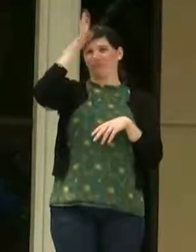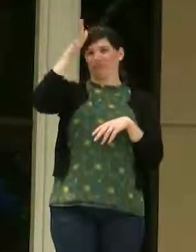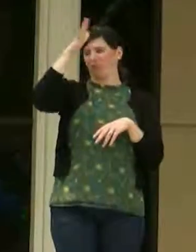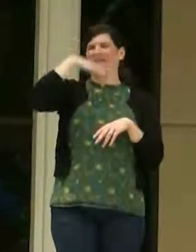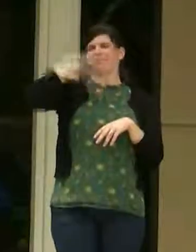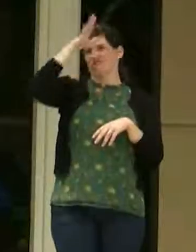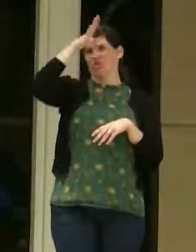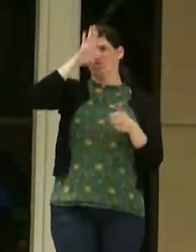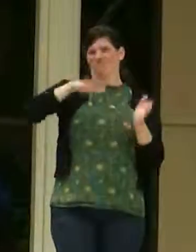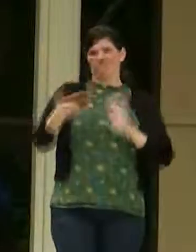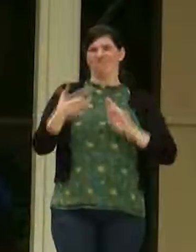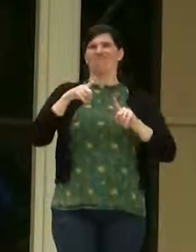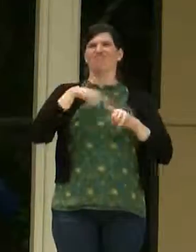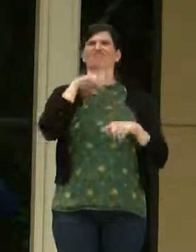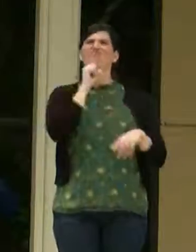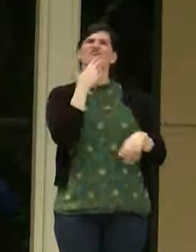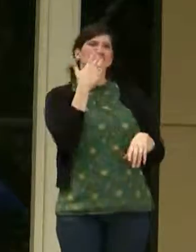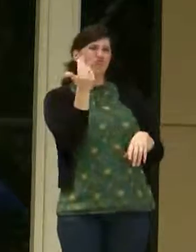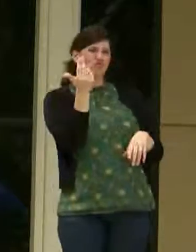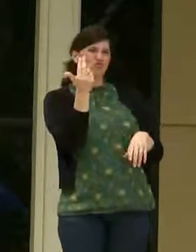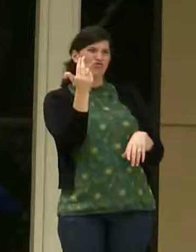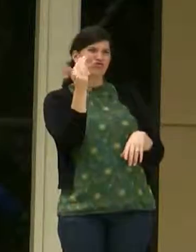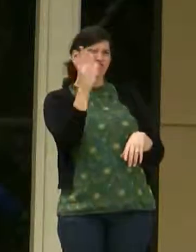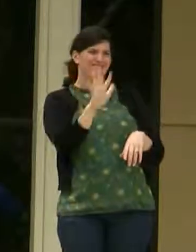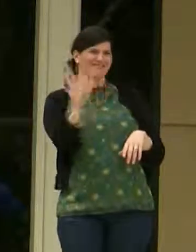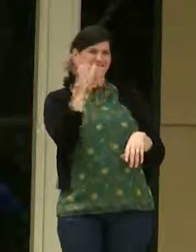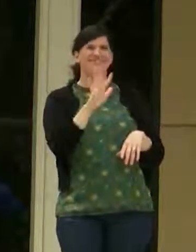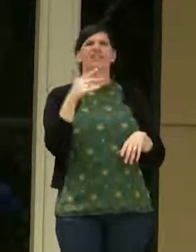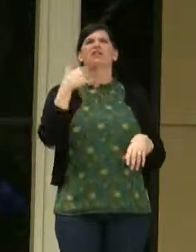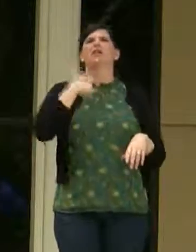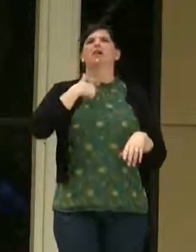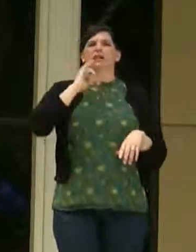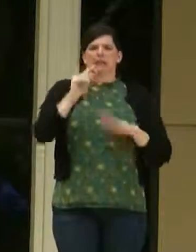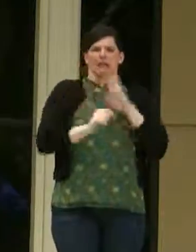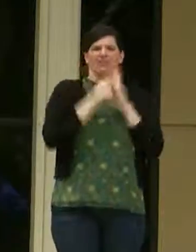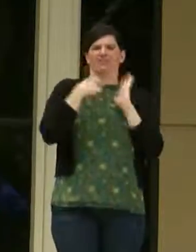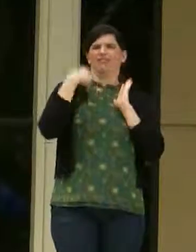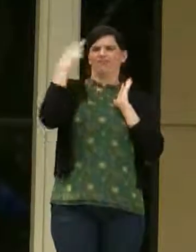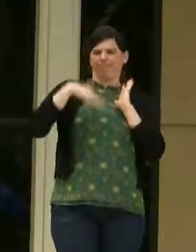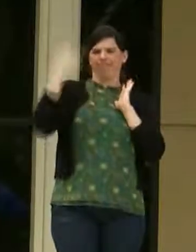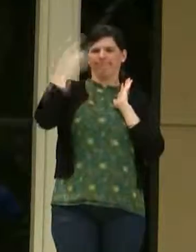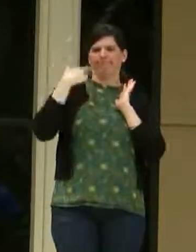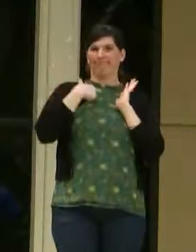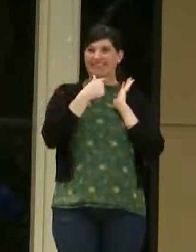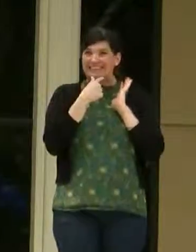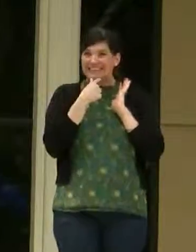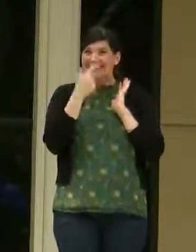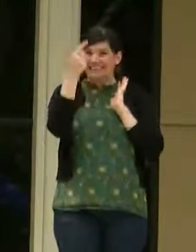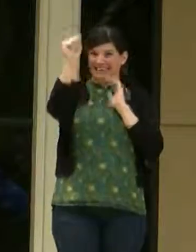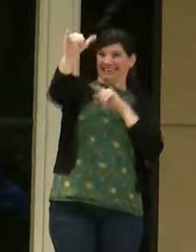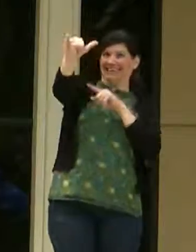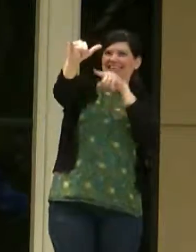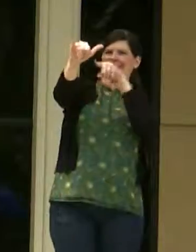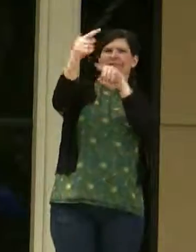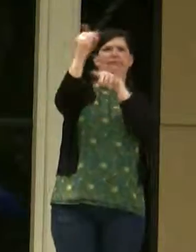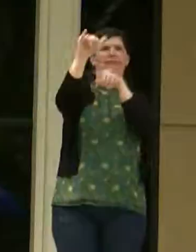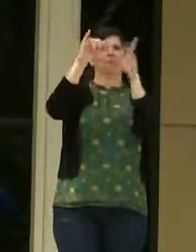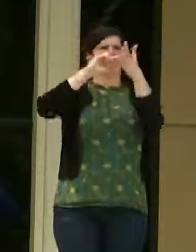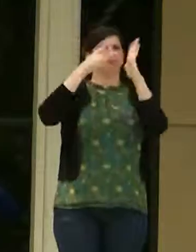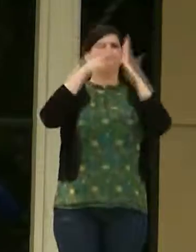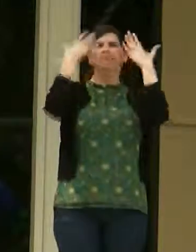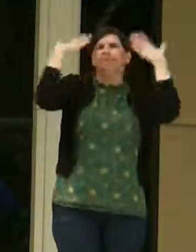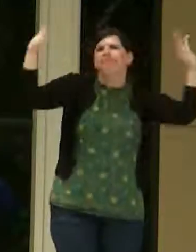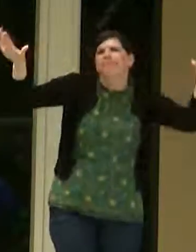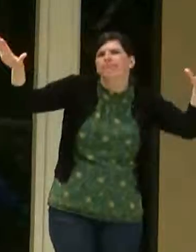I realized I thought I was gay, so I came out as being gay. And I didn't know what gay was. I just knew that